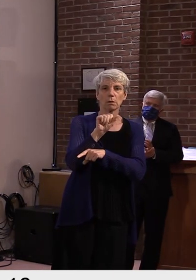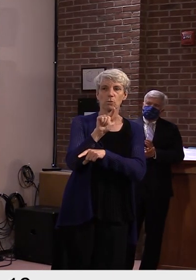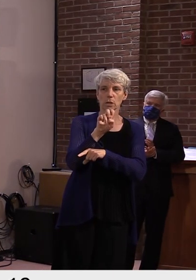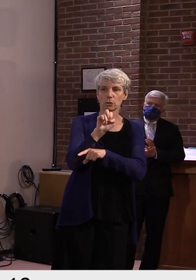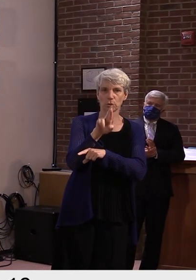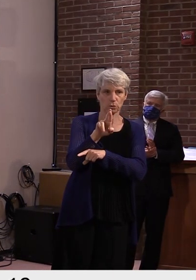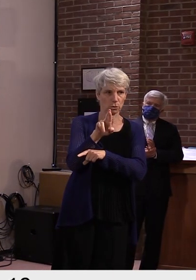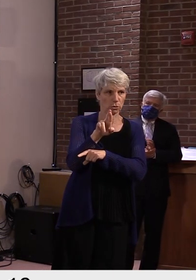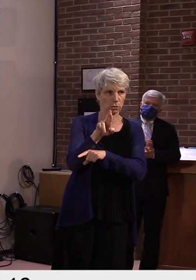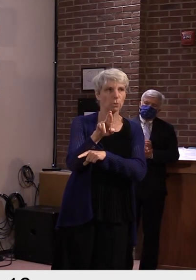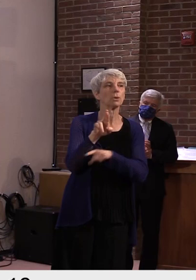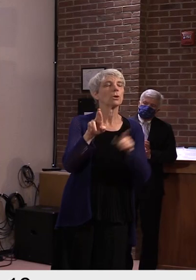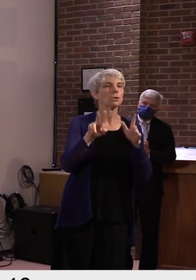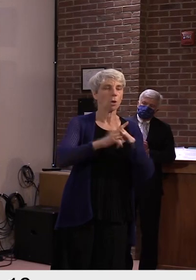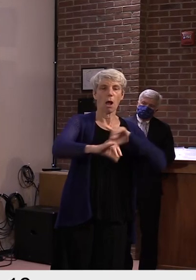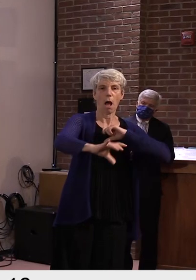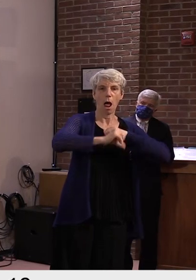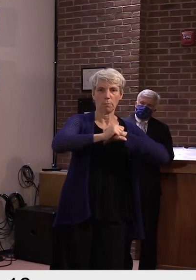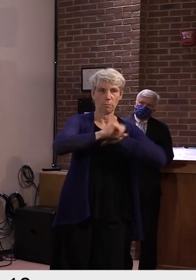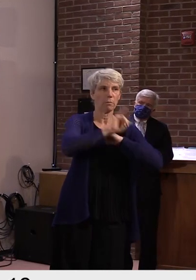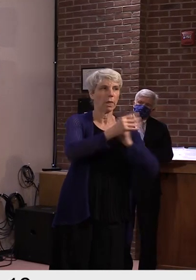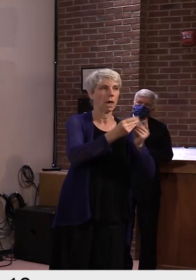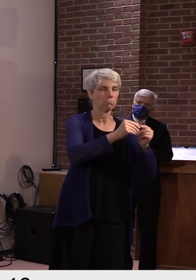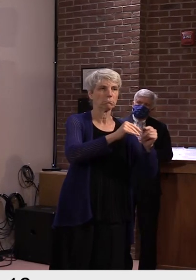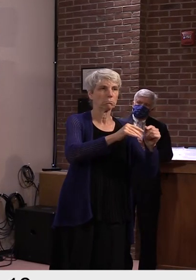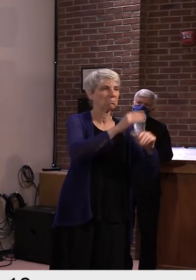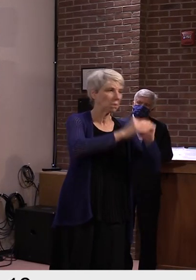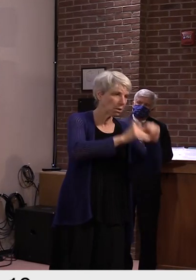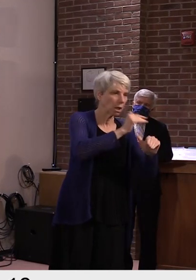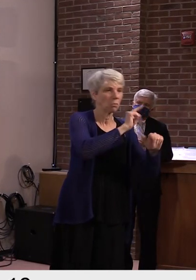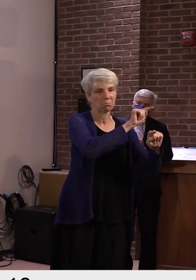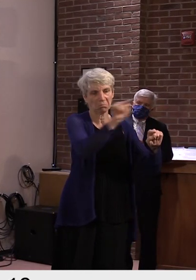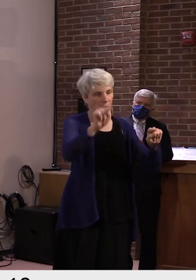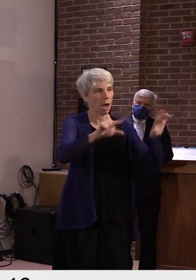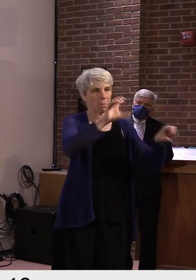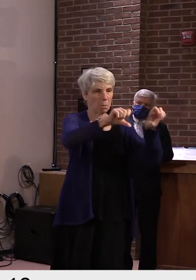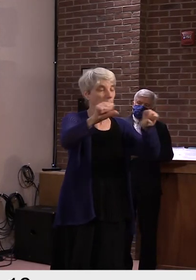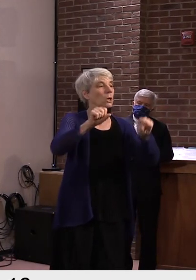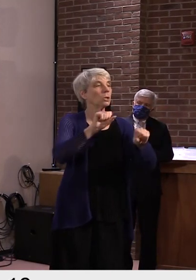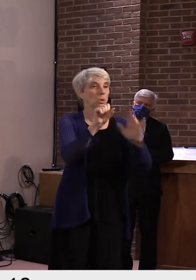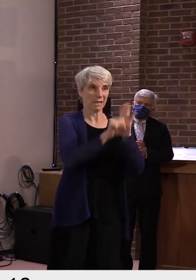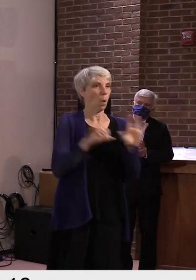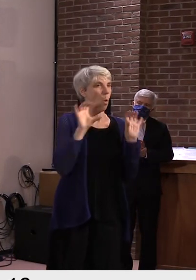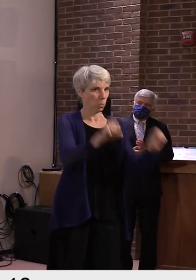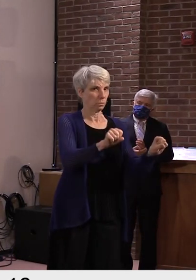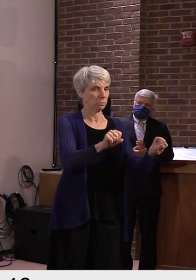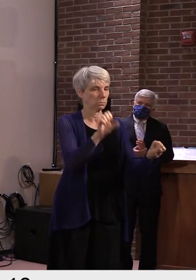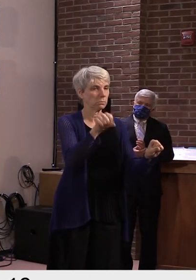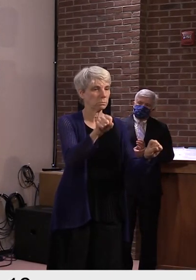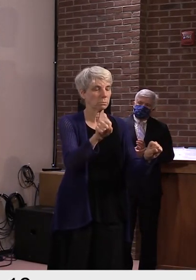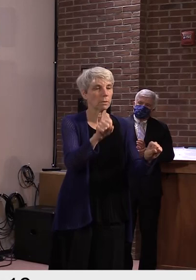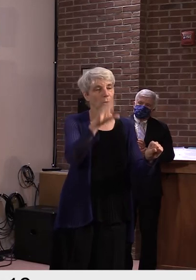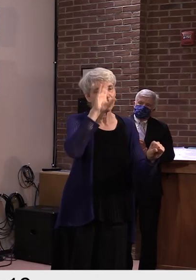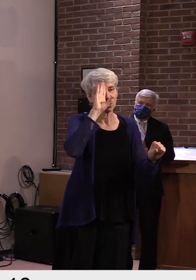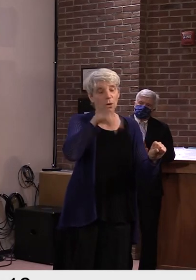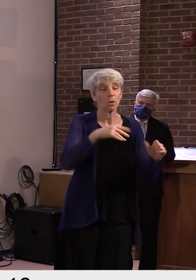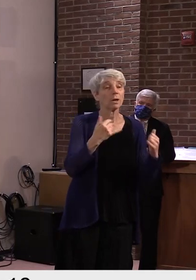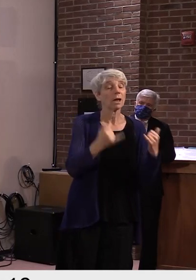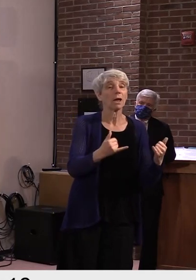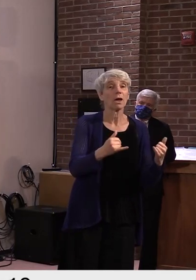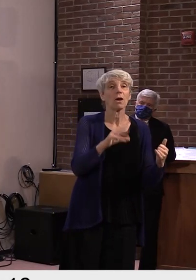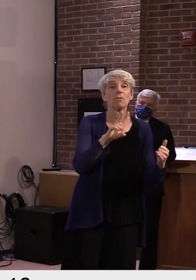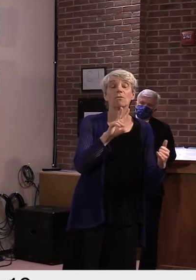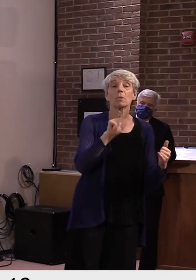marketing of those properties. But to my understanding, they're still with the state right now. But as you know, the market in Vermont is